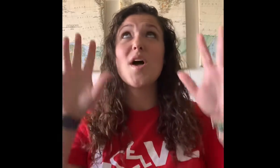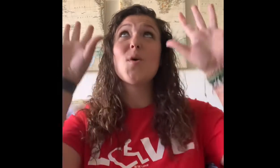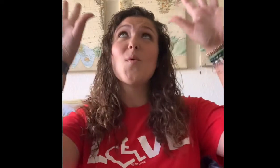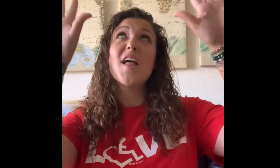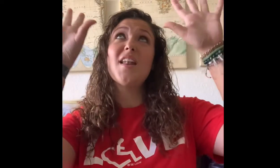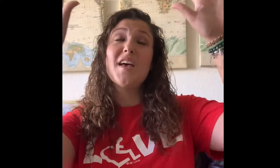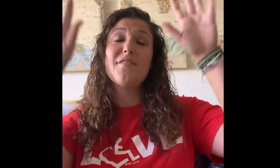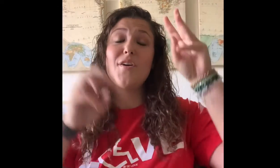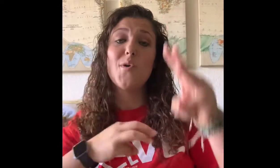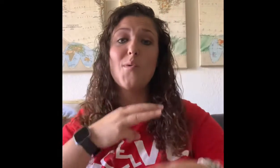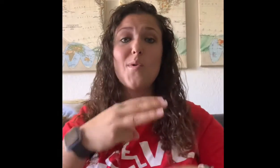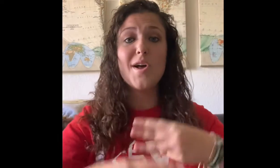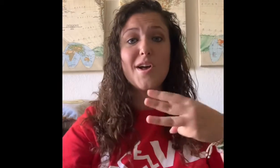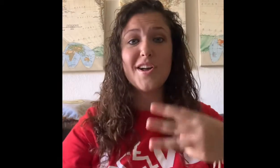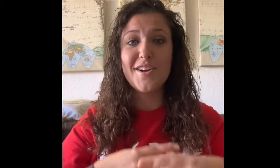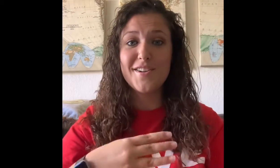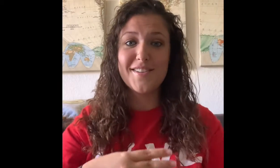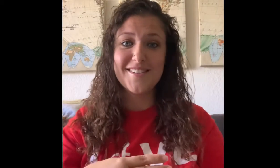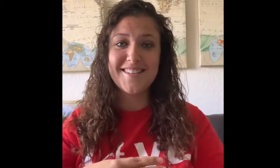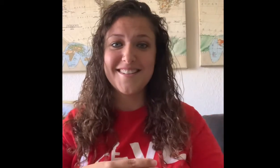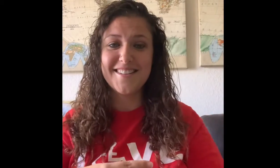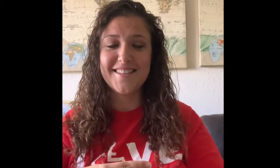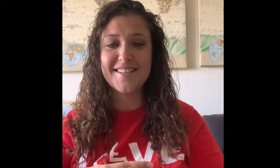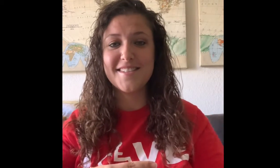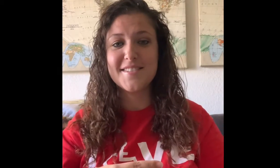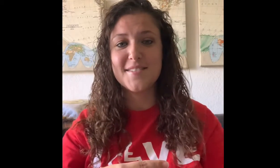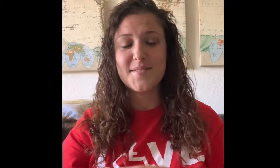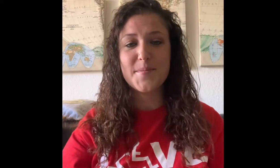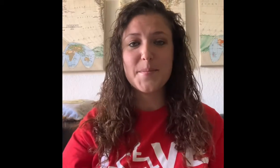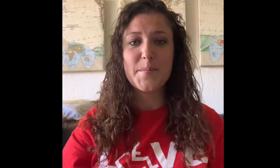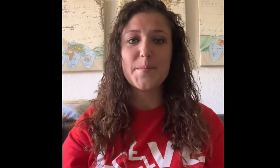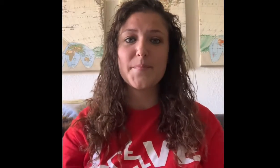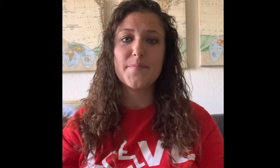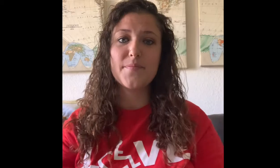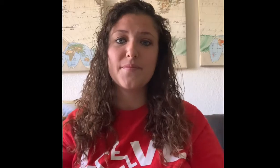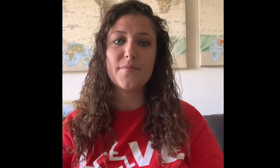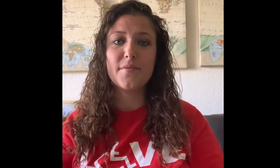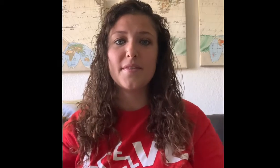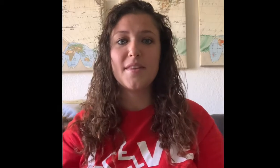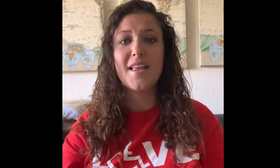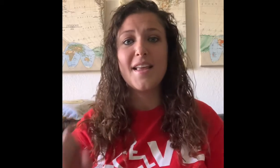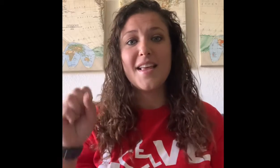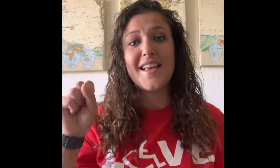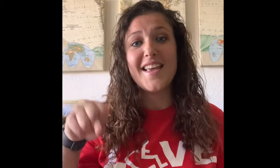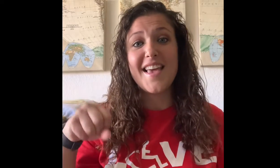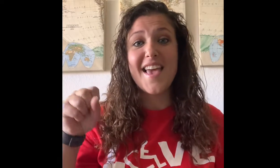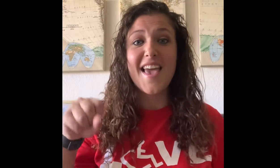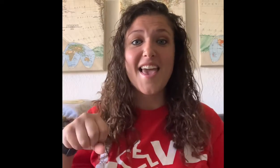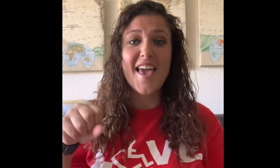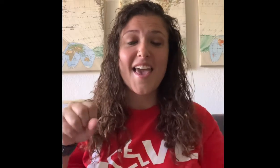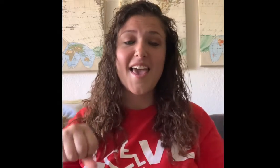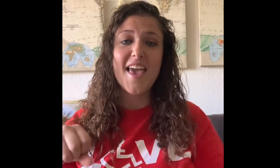a wonderful world, yes,